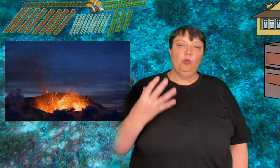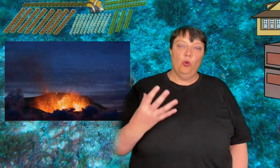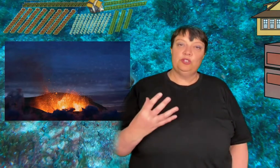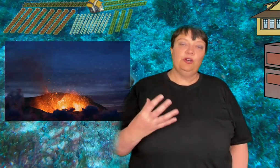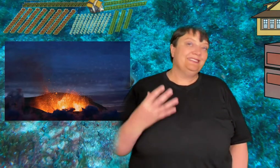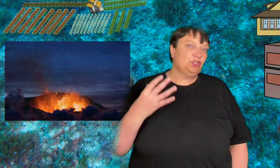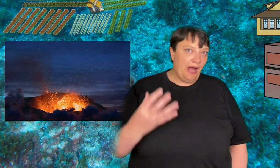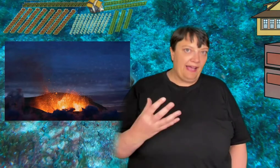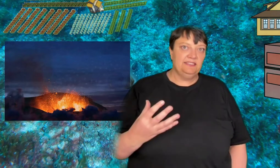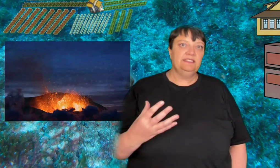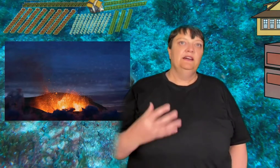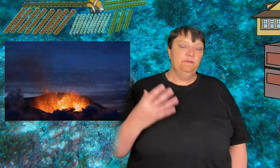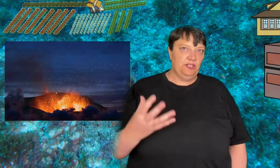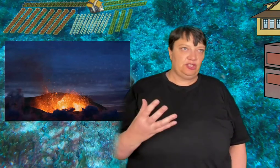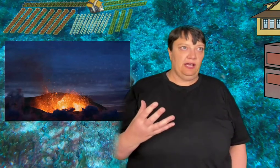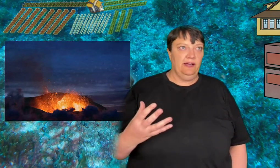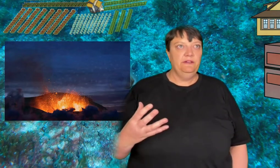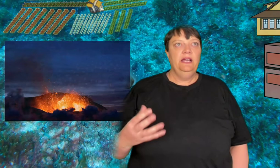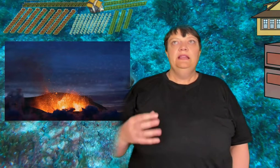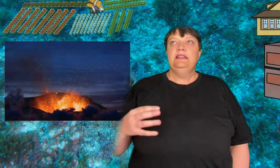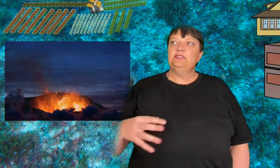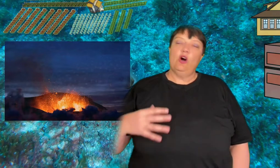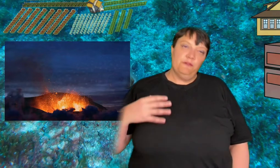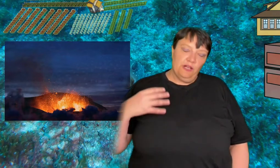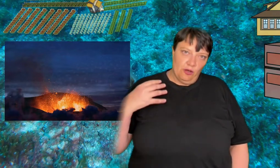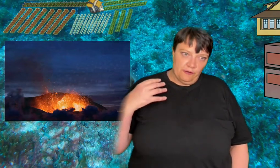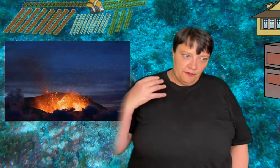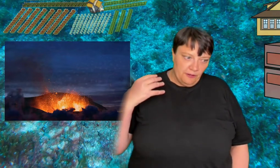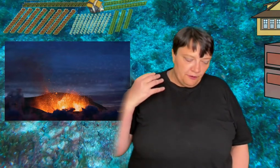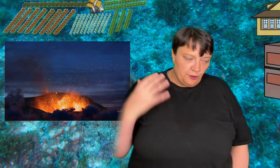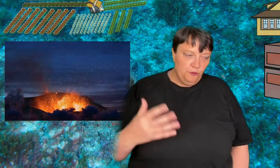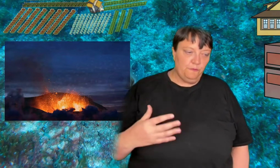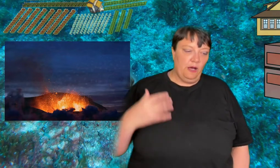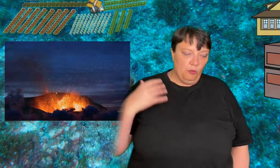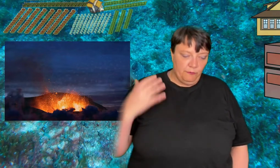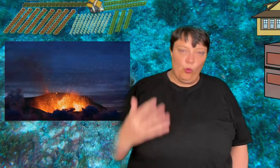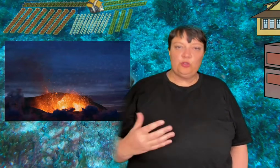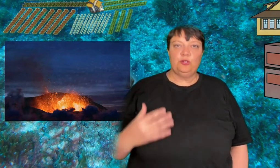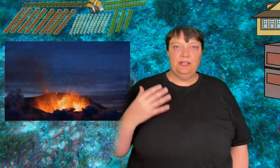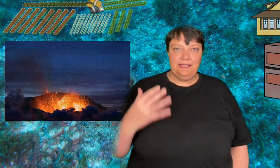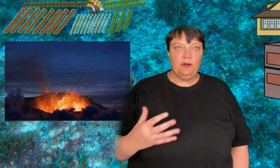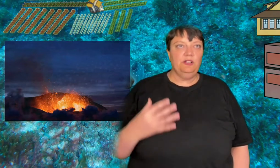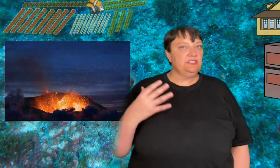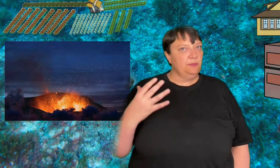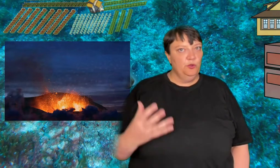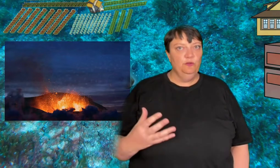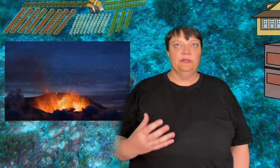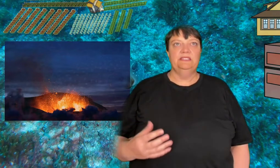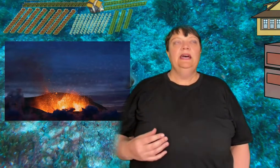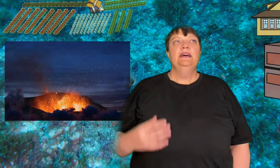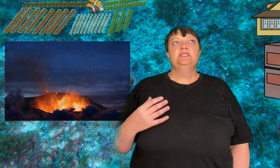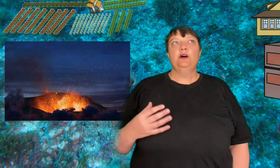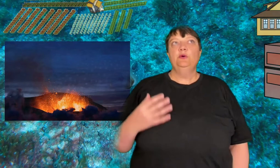warmer water attracts fish life. There's often a lot of through flow of water and currents and